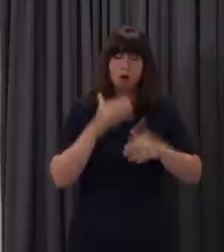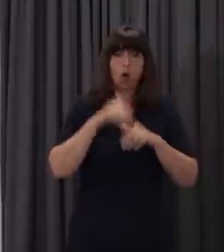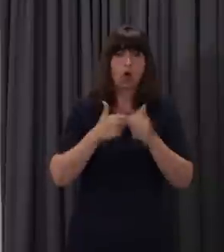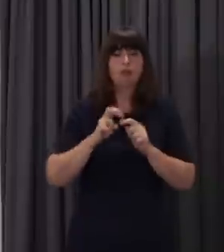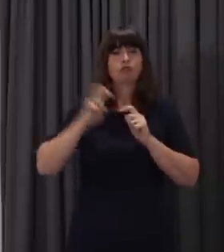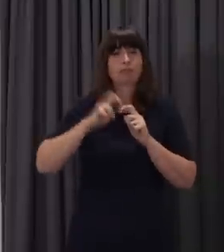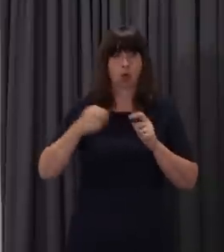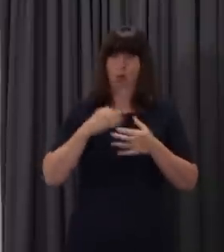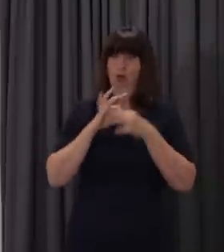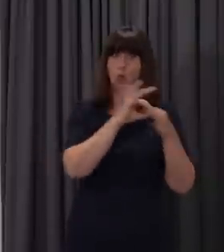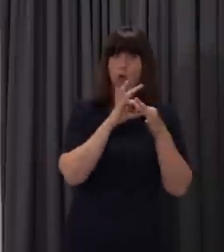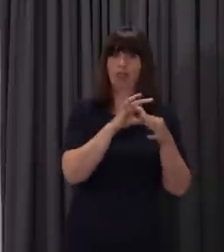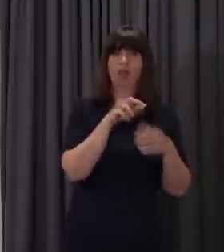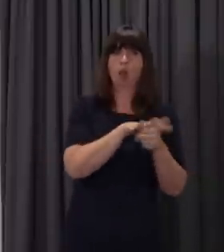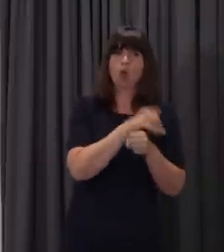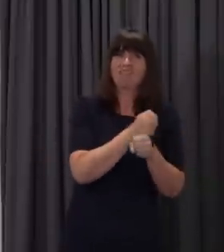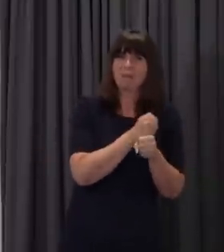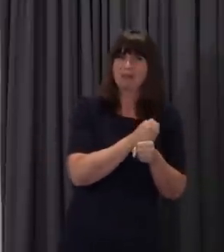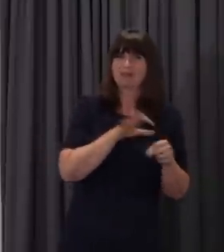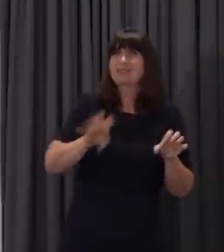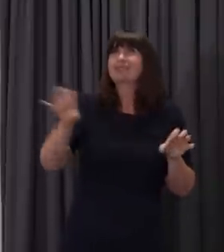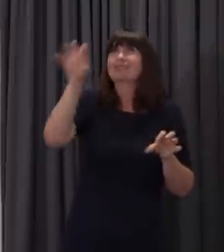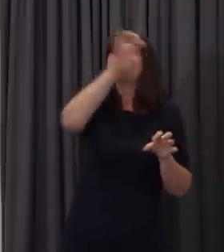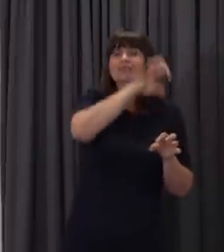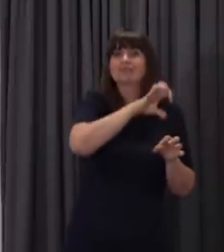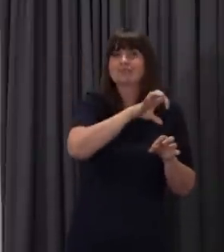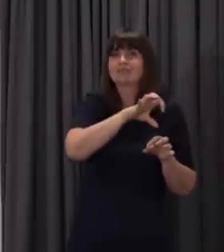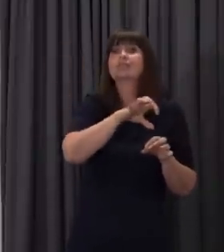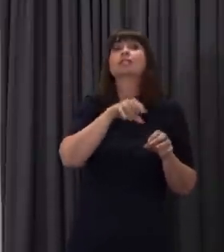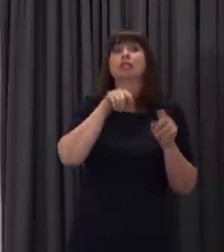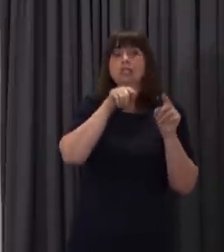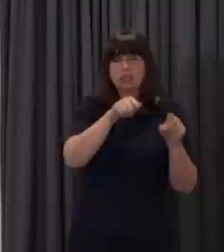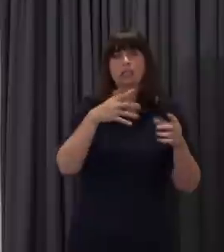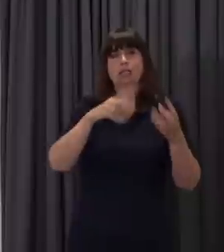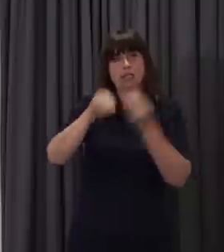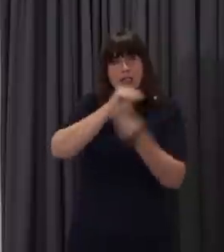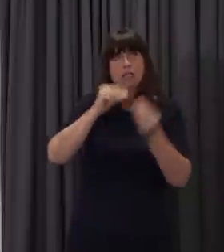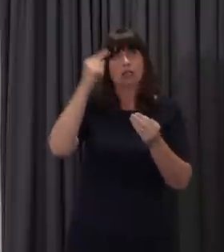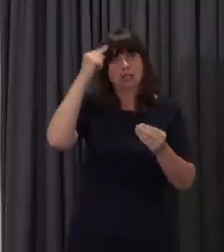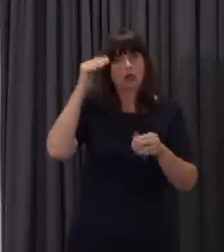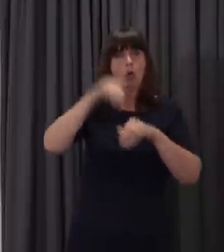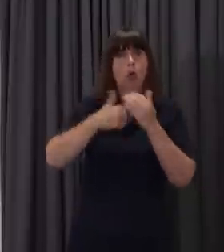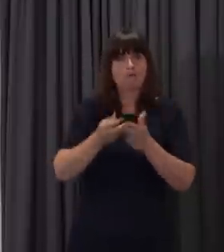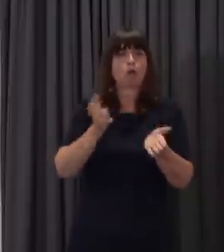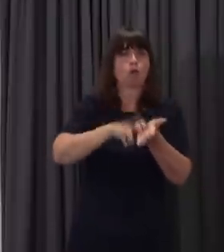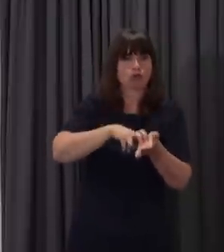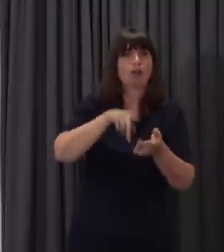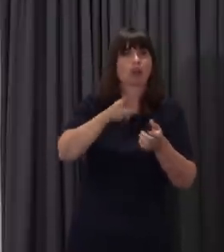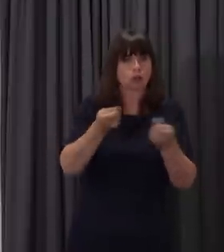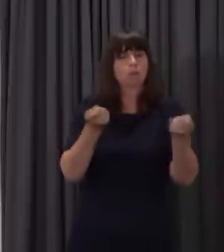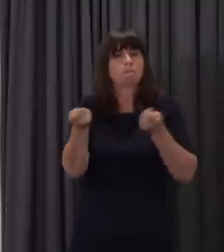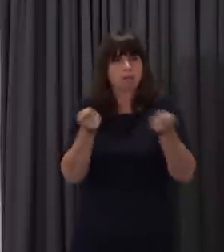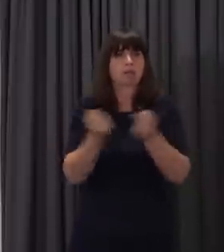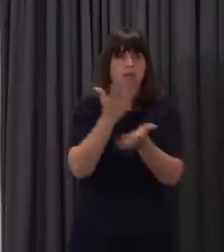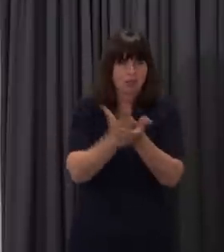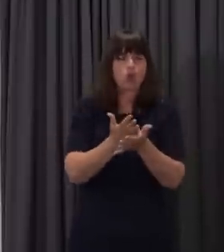working with local government colleagues who commission and buy that service for their students so that we can make that as safe as we possibly